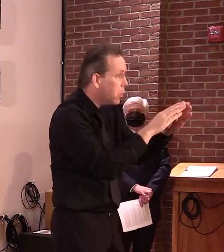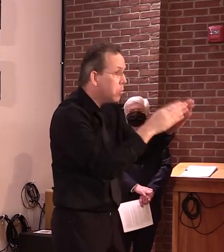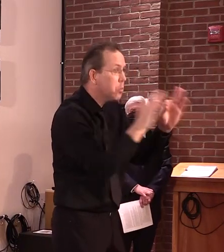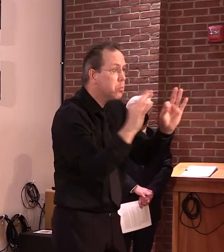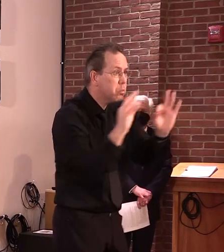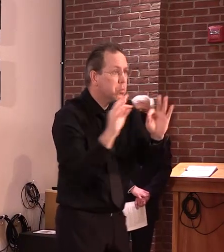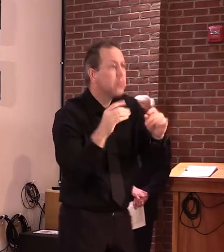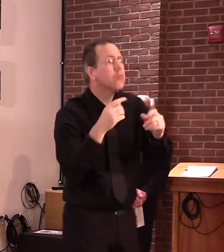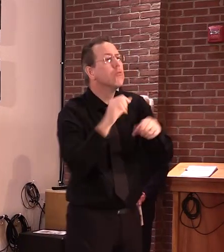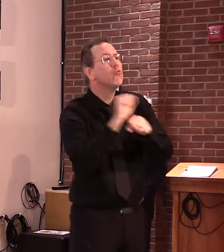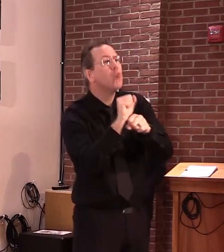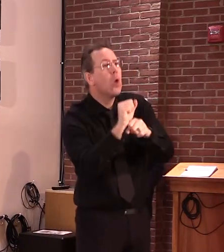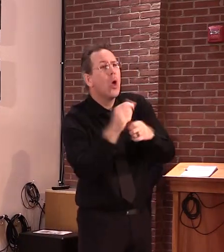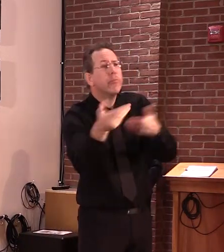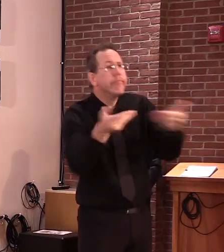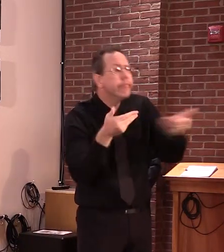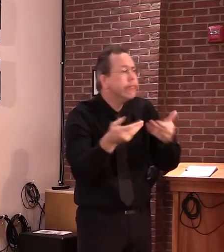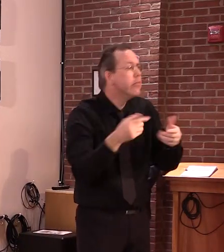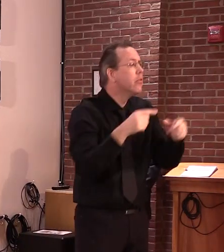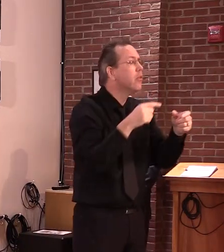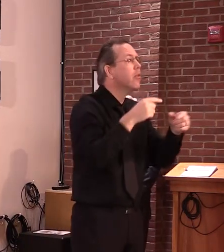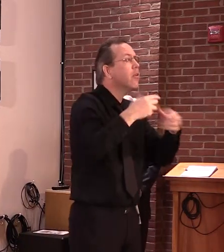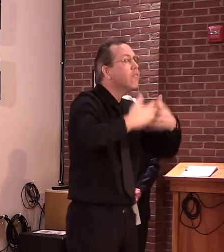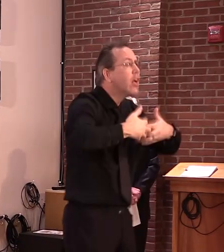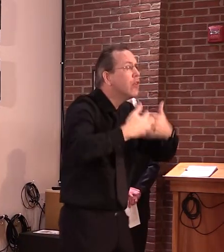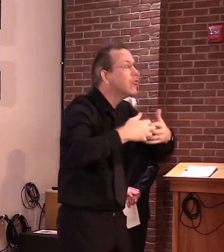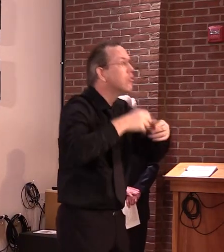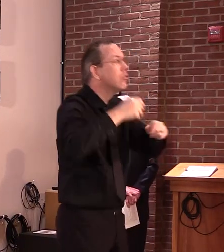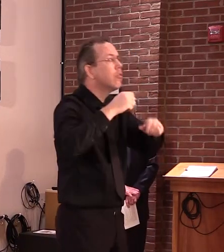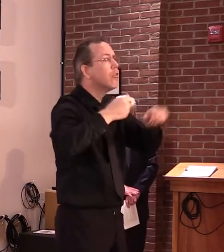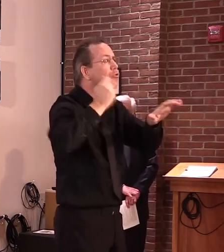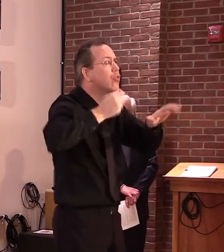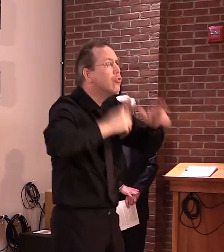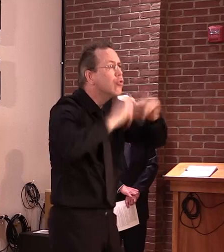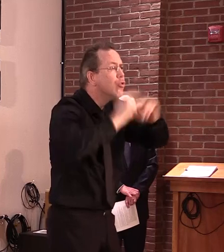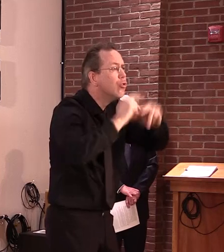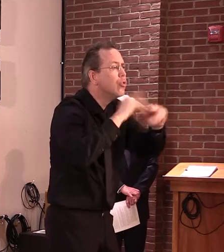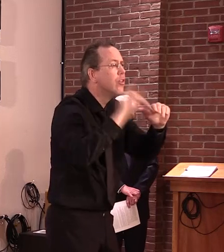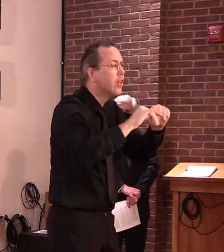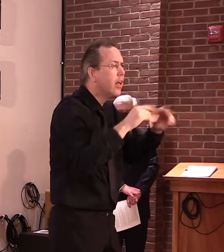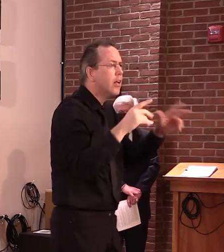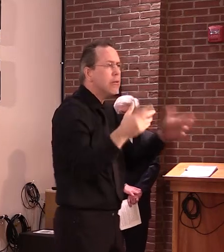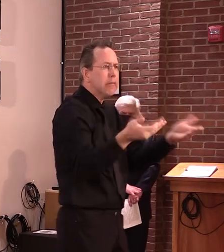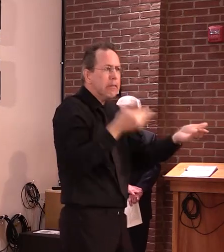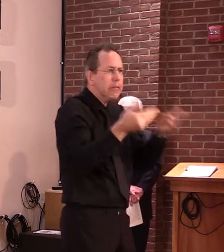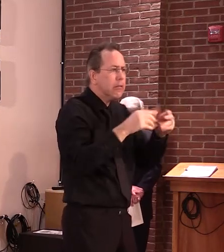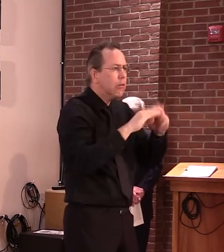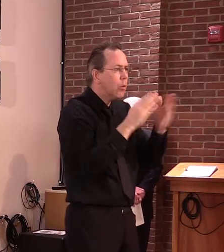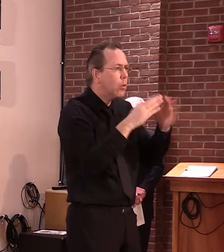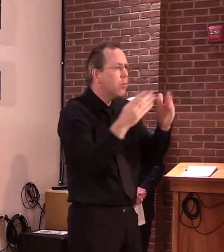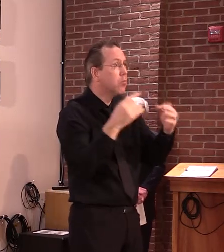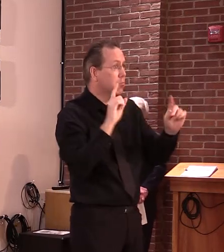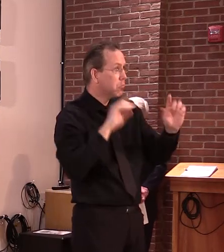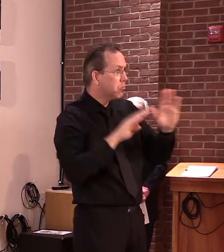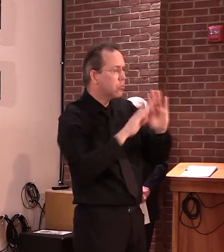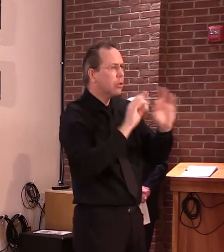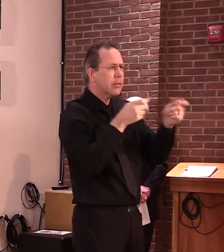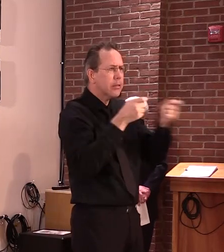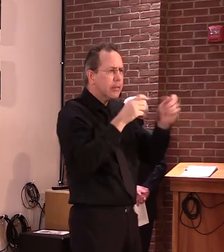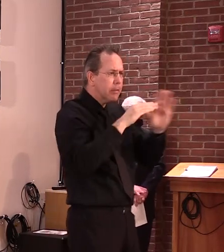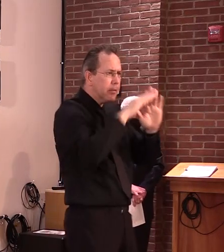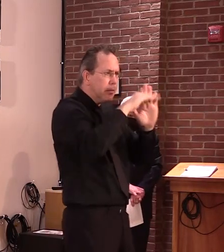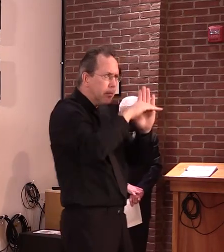medical services, are not having a negative impact on the rate of spread, hospitalization rates, or other trends.